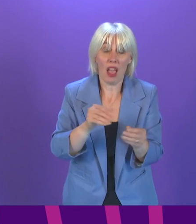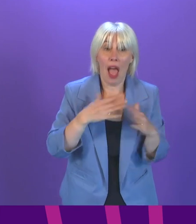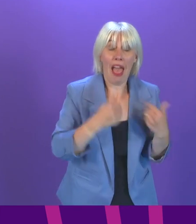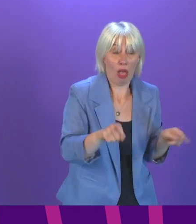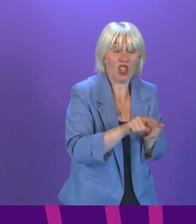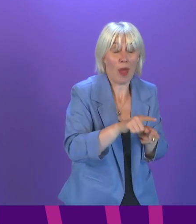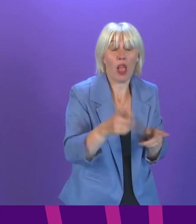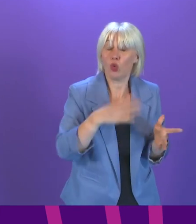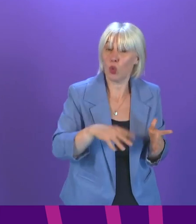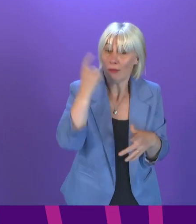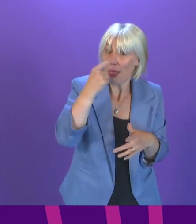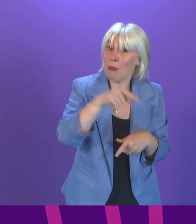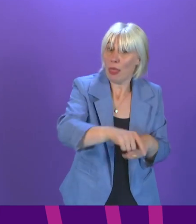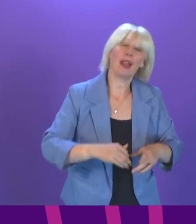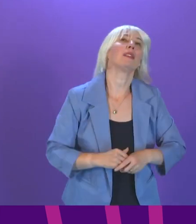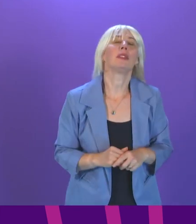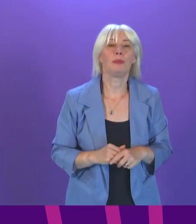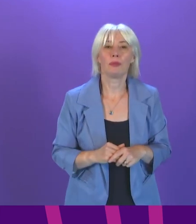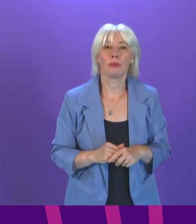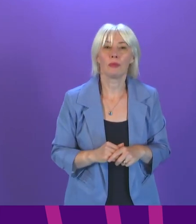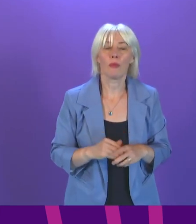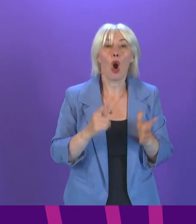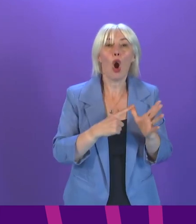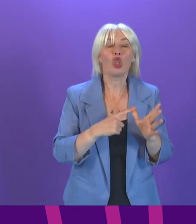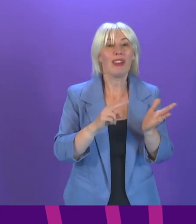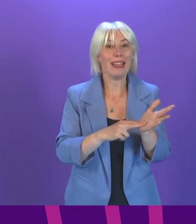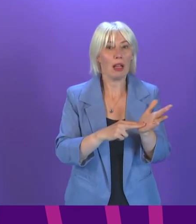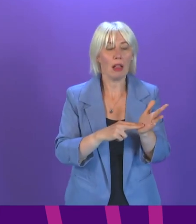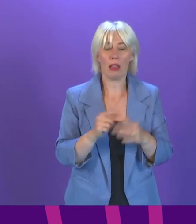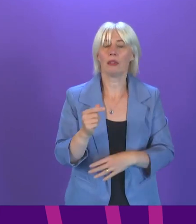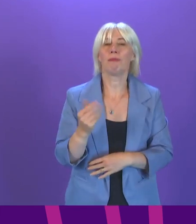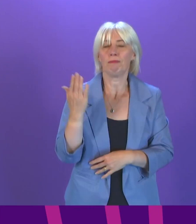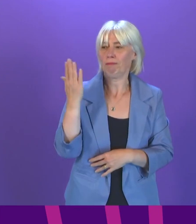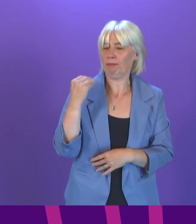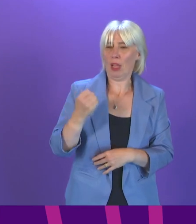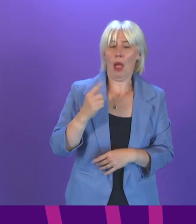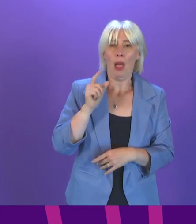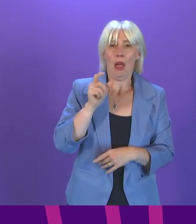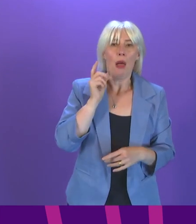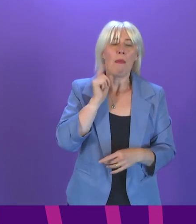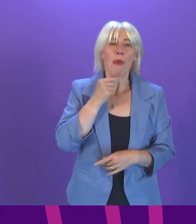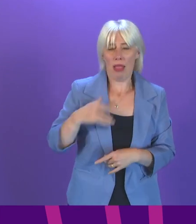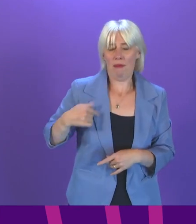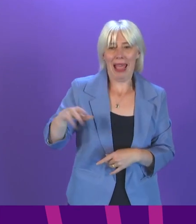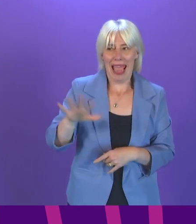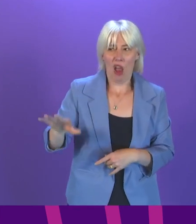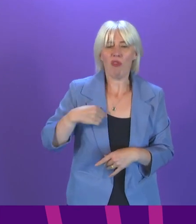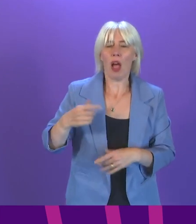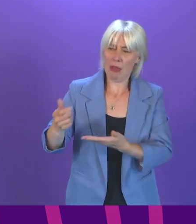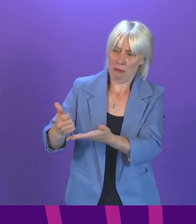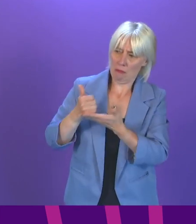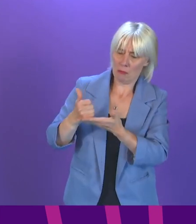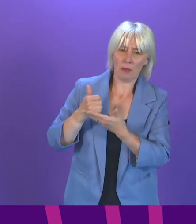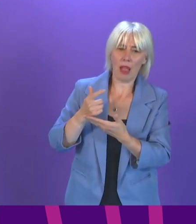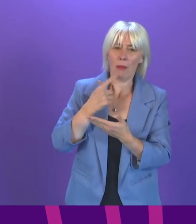followed by Ross Greer. Thank you, Presiding Officer. In recent weeks, a number of my constituents have inquired about the option to